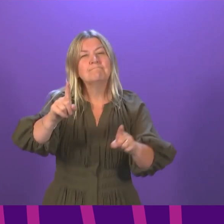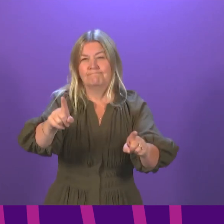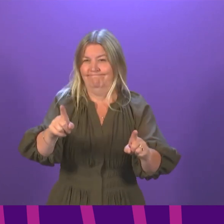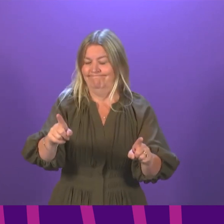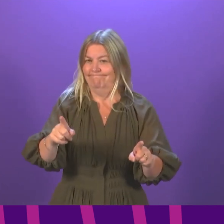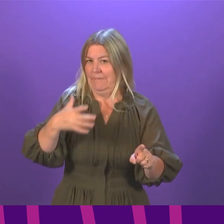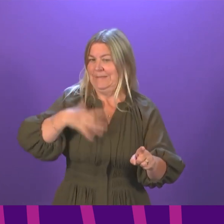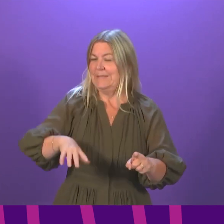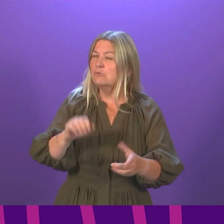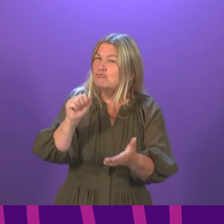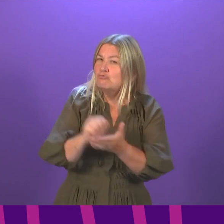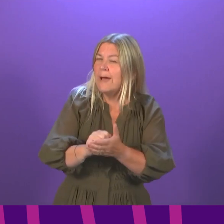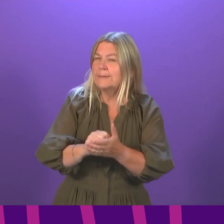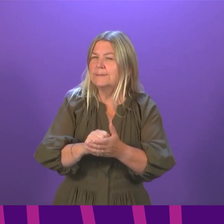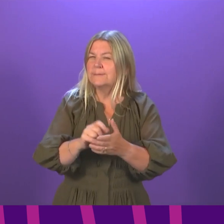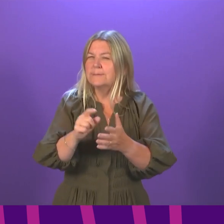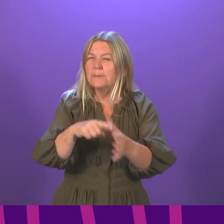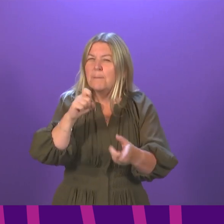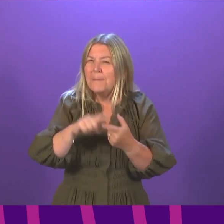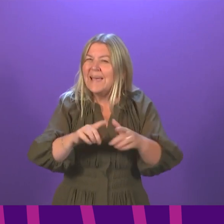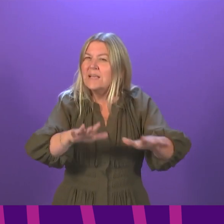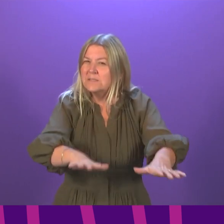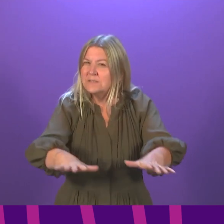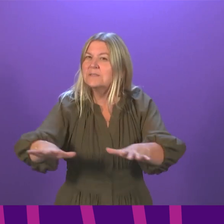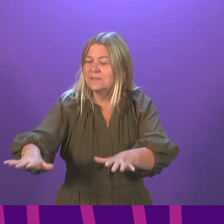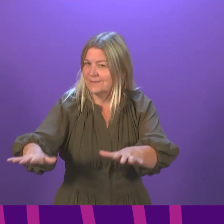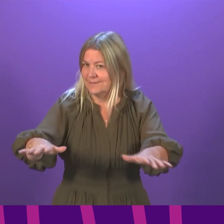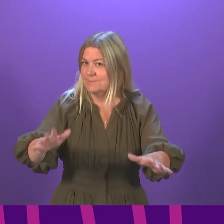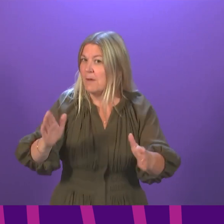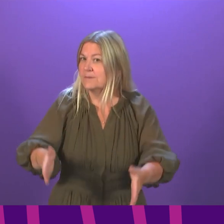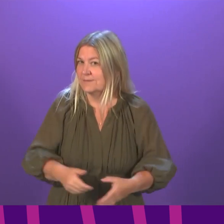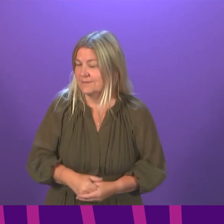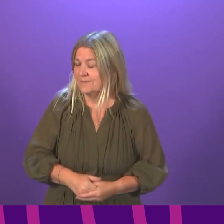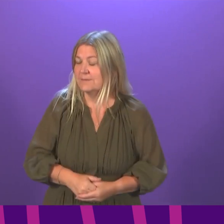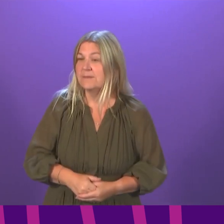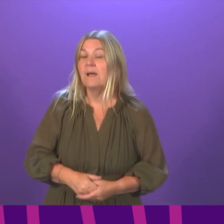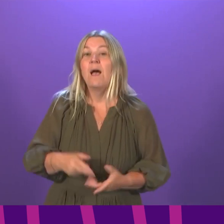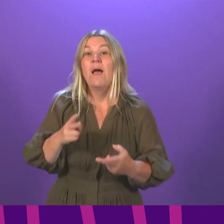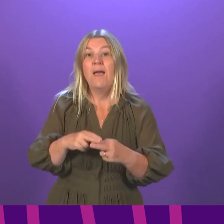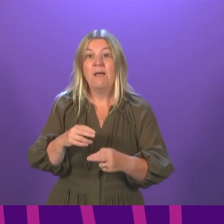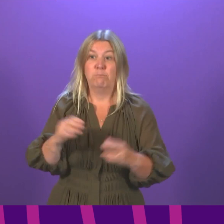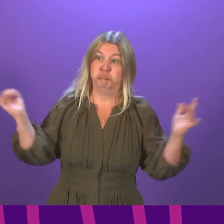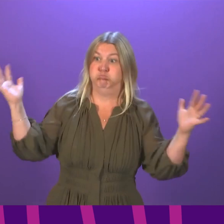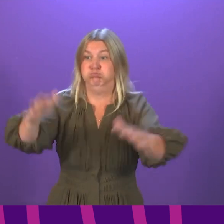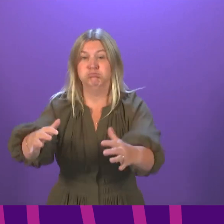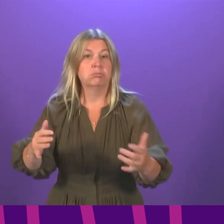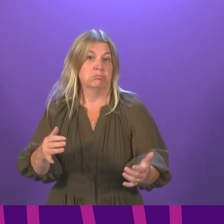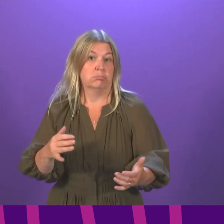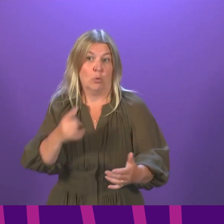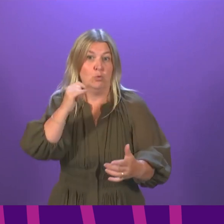all we run the risk of doing is setting back our progress and taking everything in the wrong direction. That is not responsible.